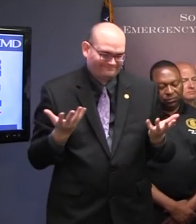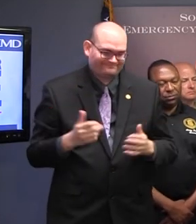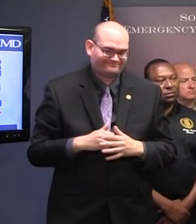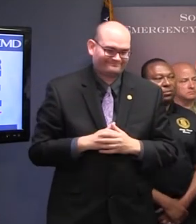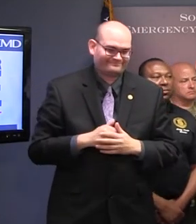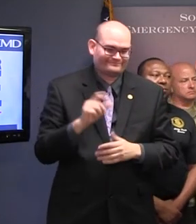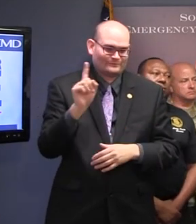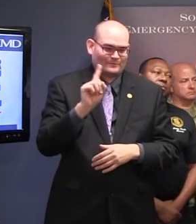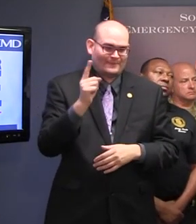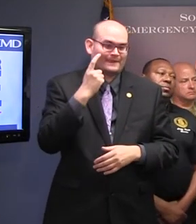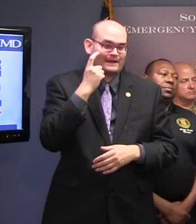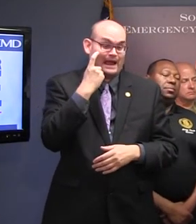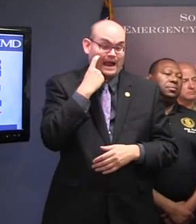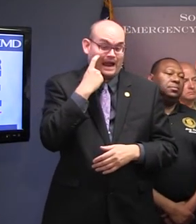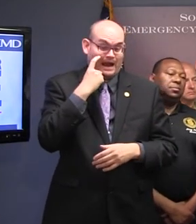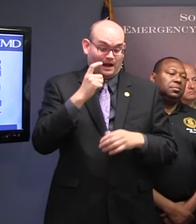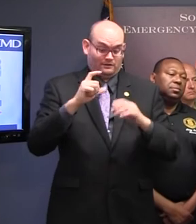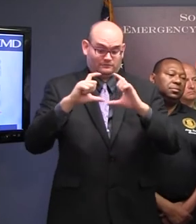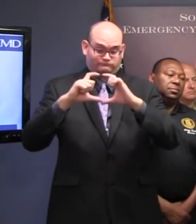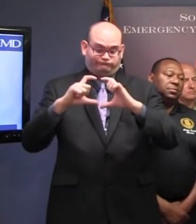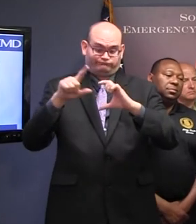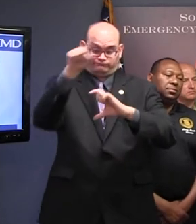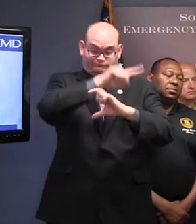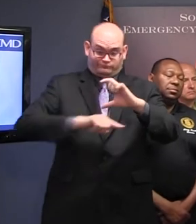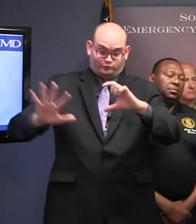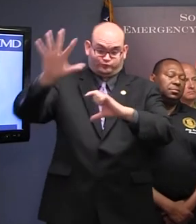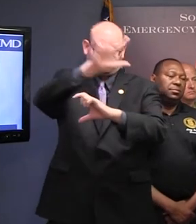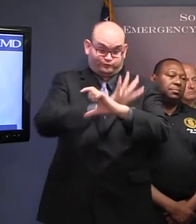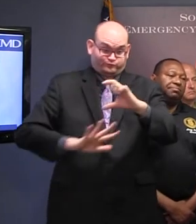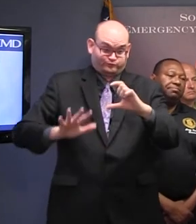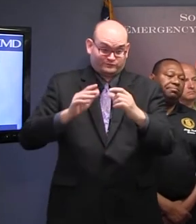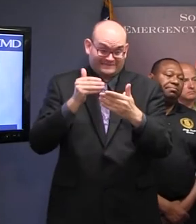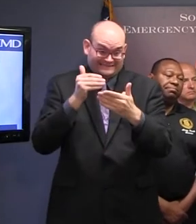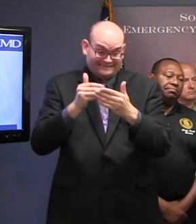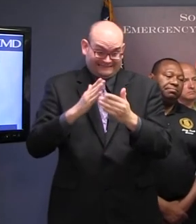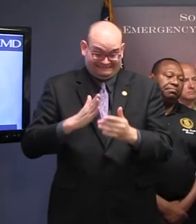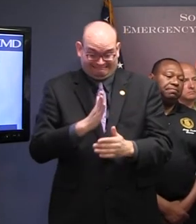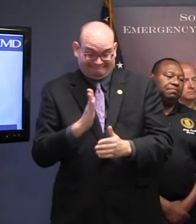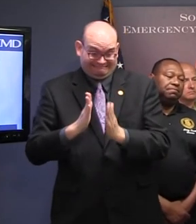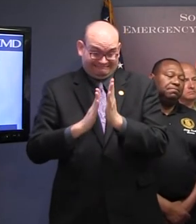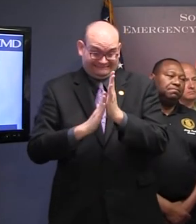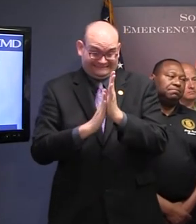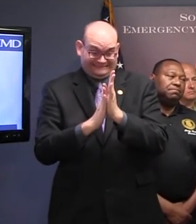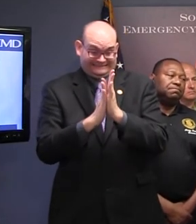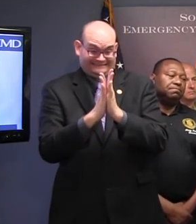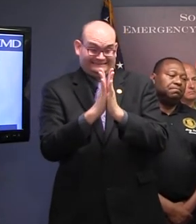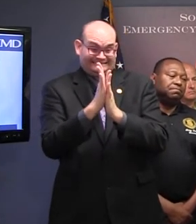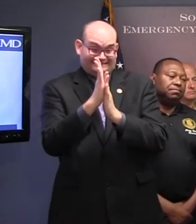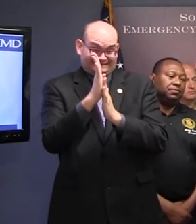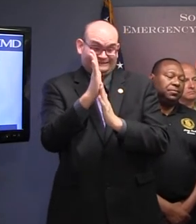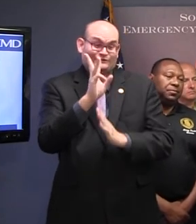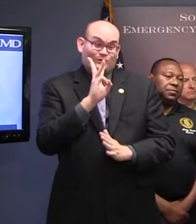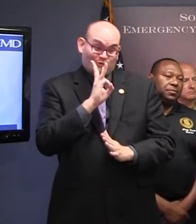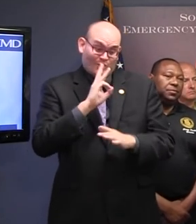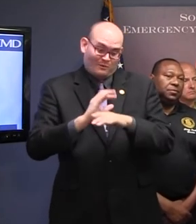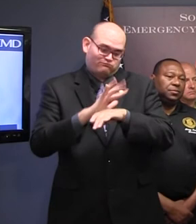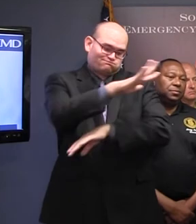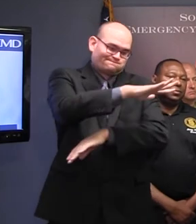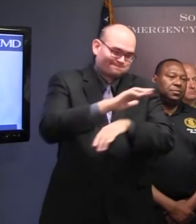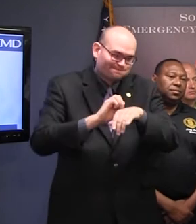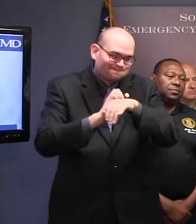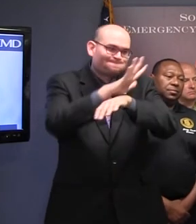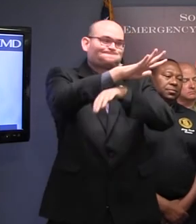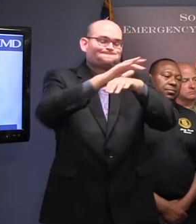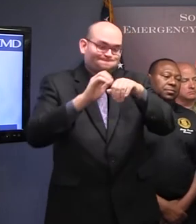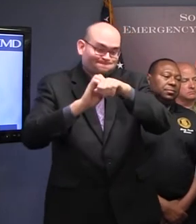or to the right of the landfall point would experience some significant storm surge, which, again, could extend well inland from the coast in some